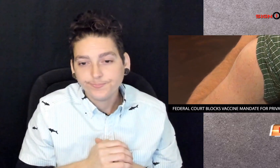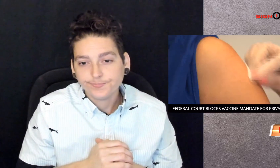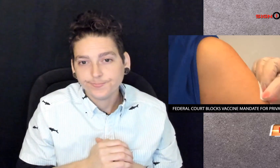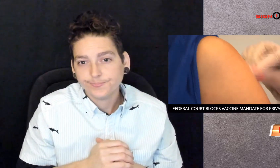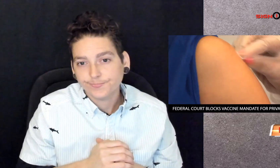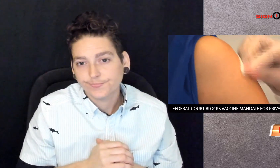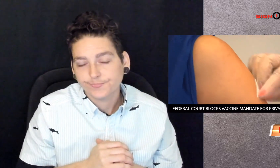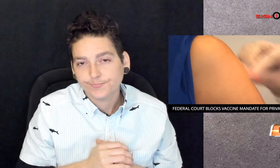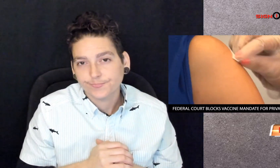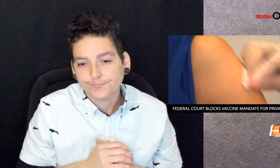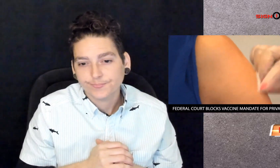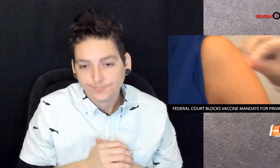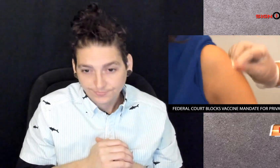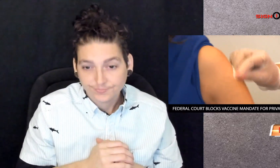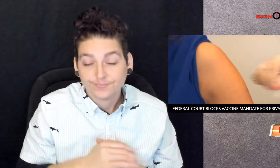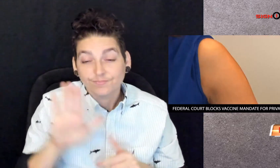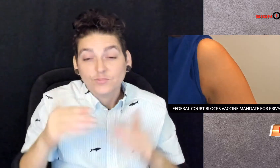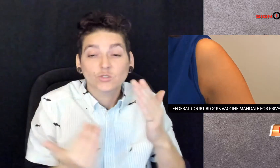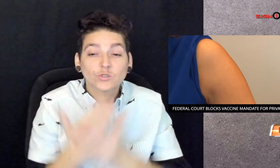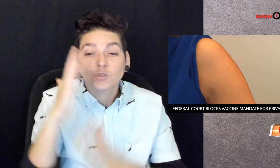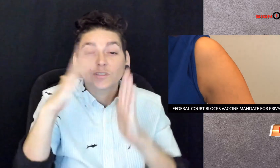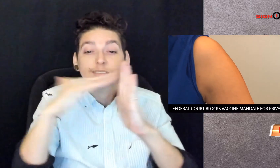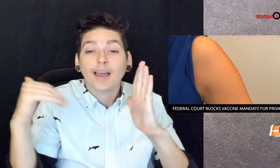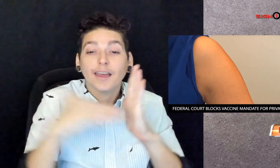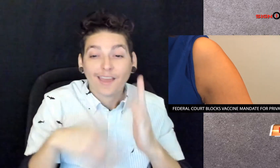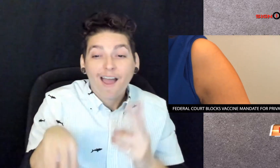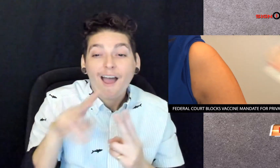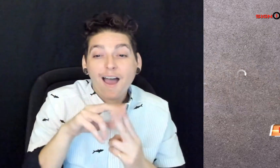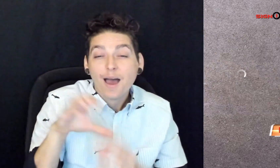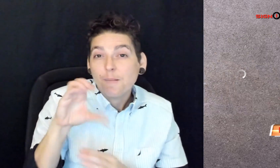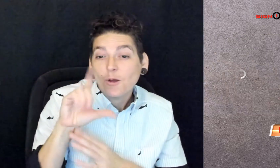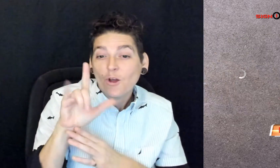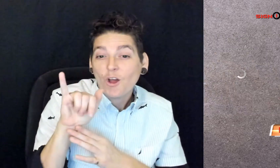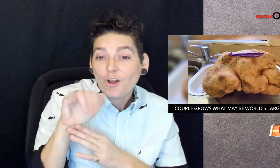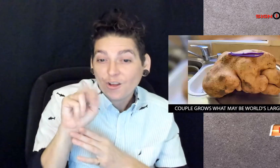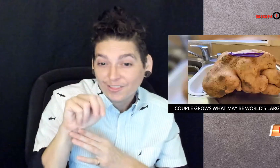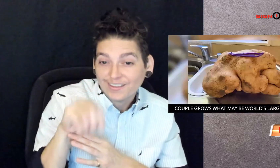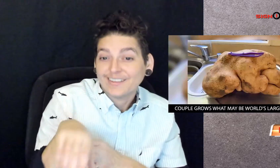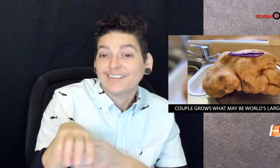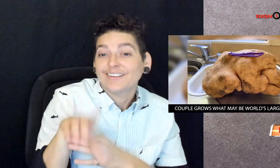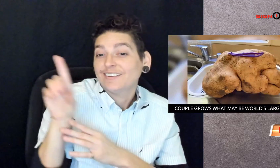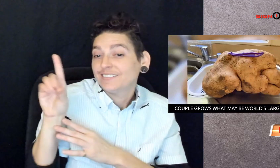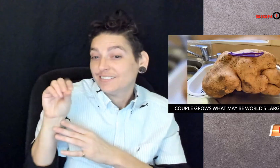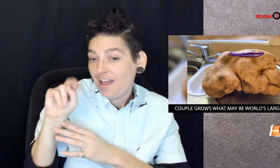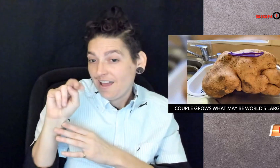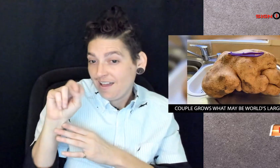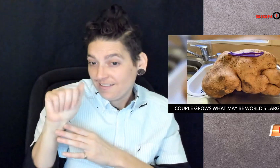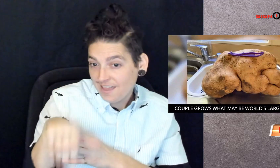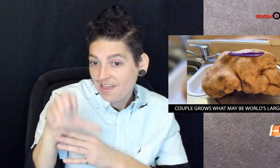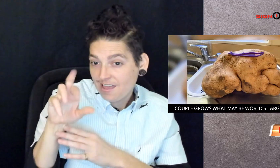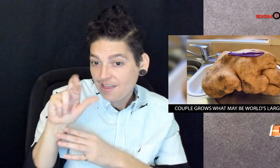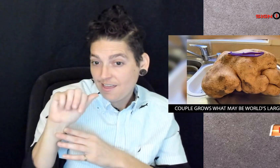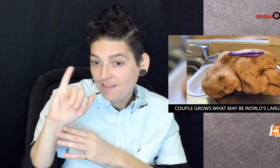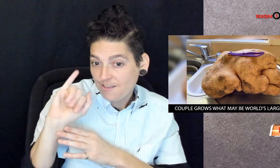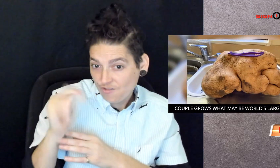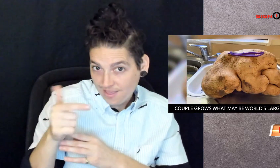.S.